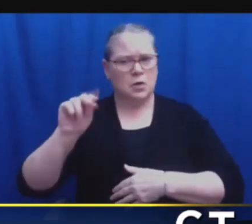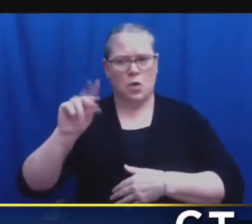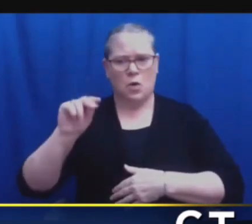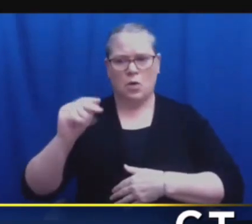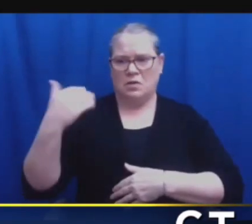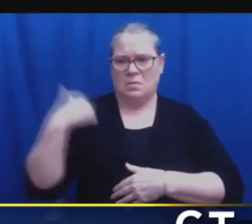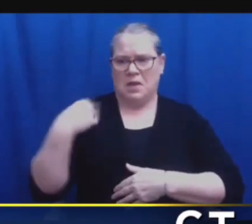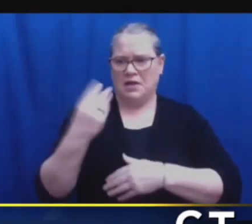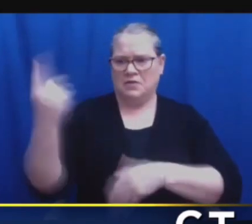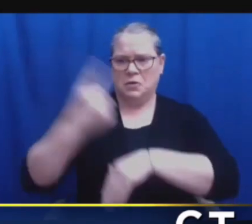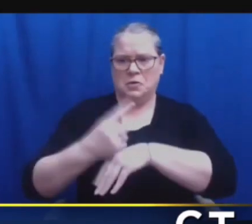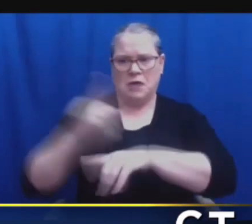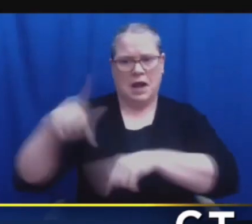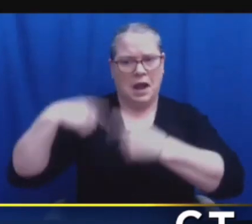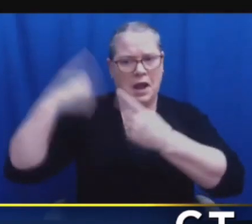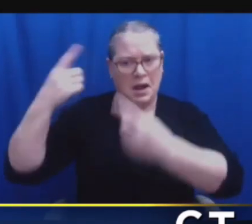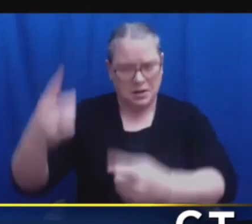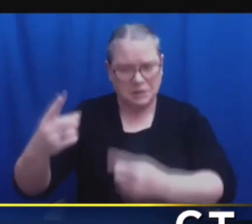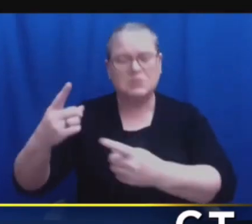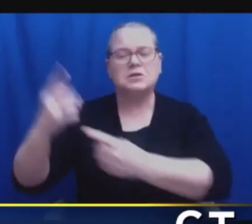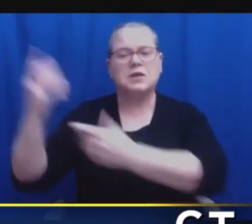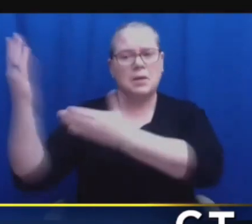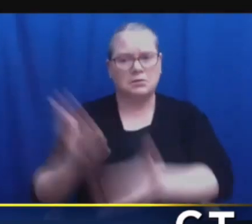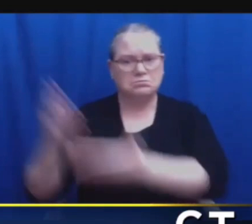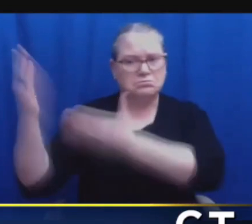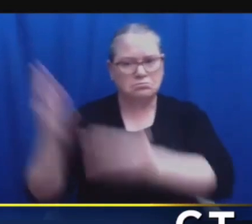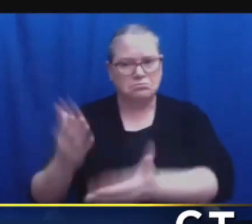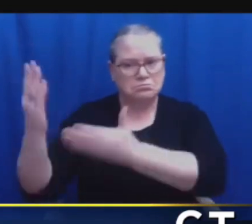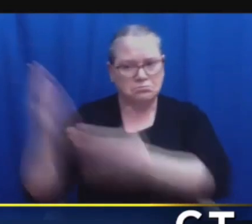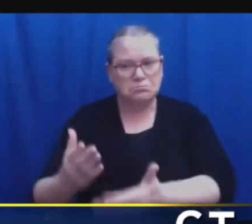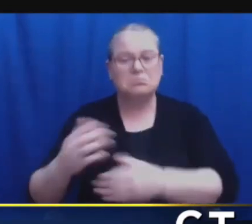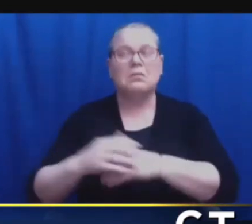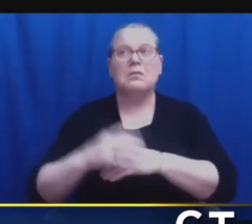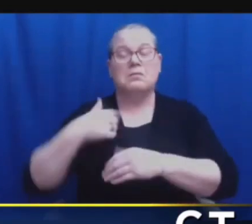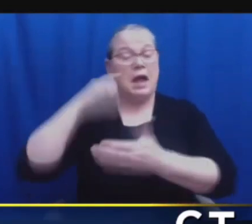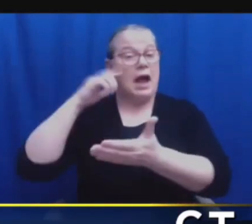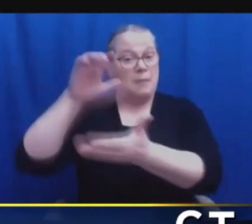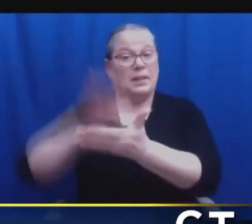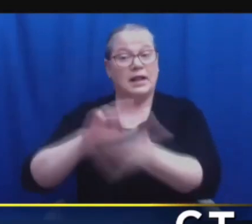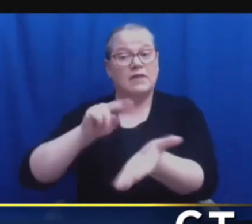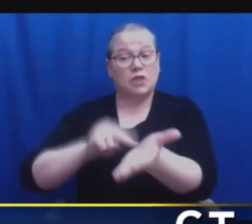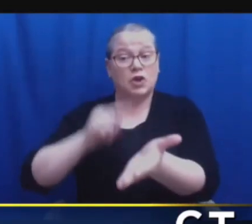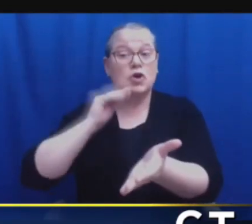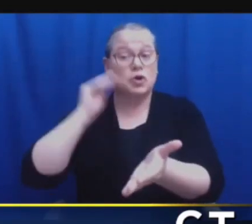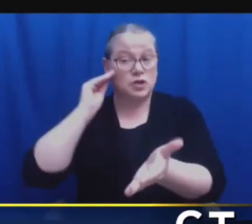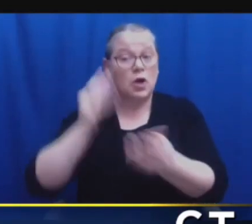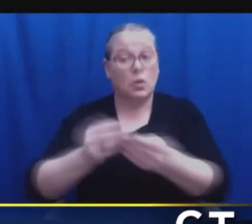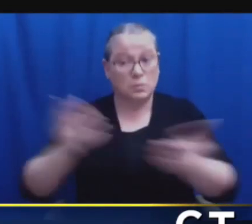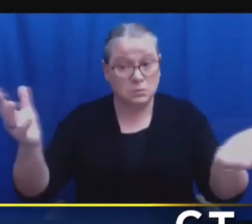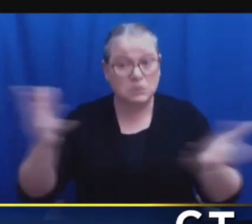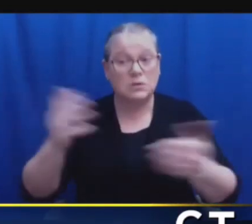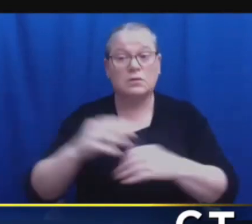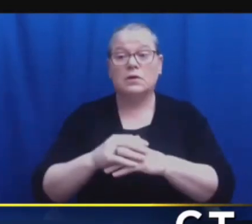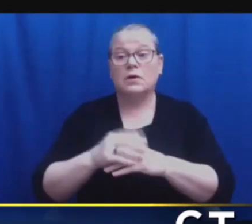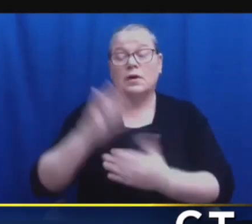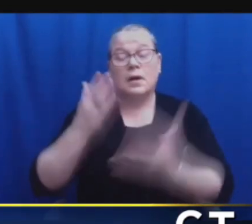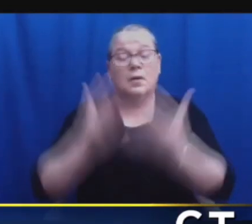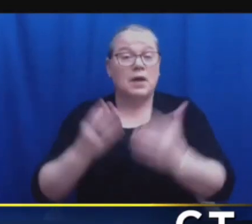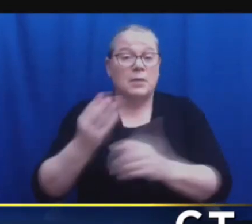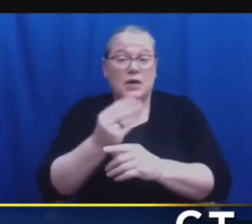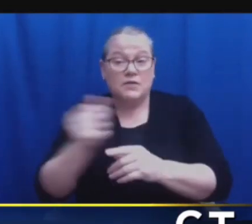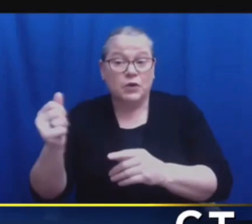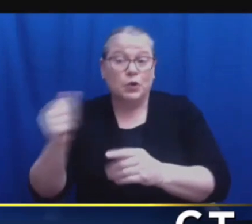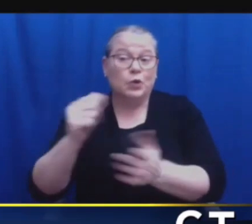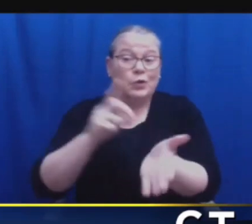believe they got to the nursing homes as well. So I don't think there should be any delays. If there are a couple of nurses and doctors who are hoping to get vaccinated,